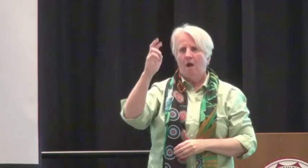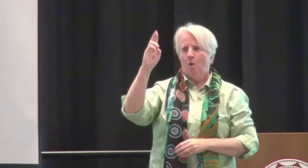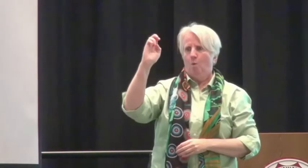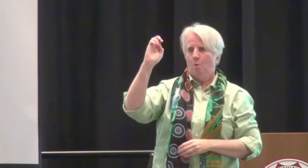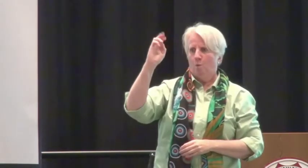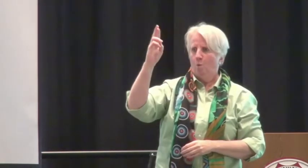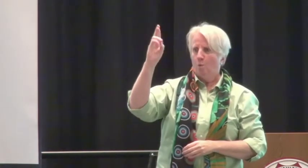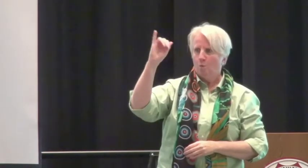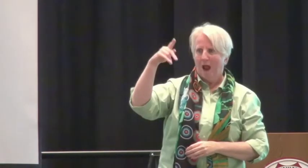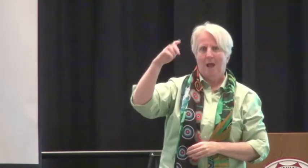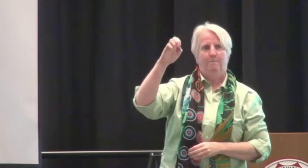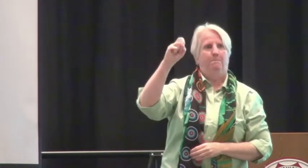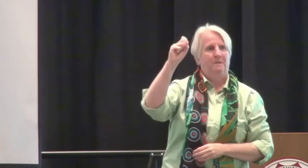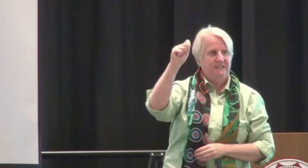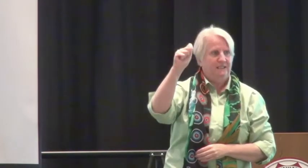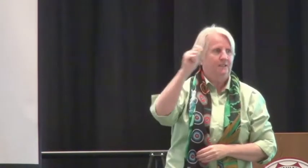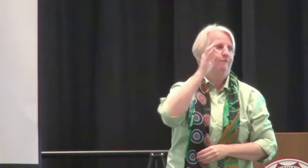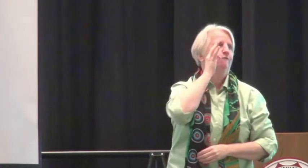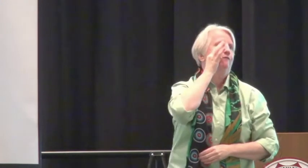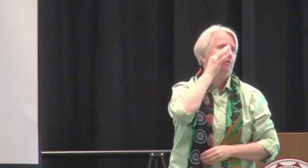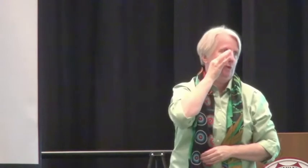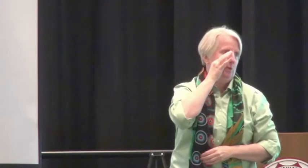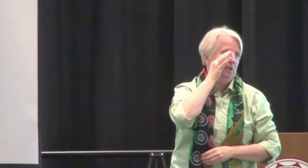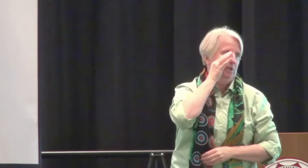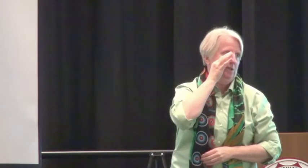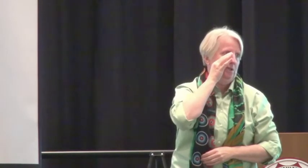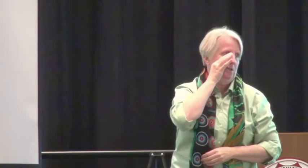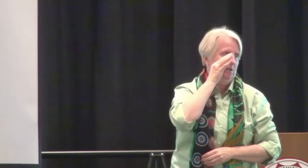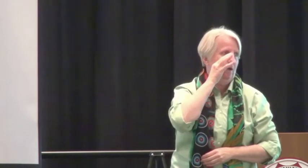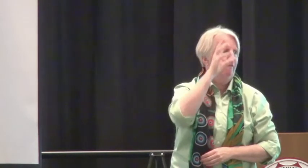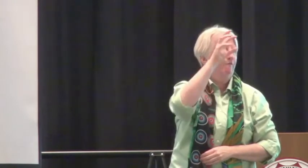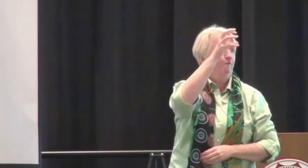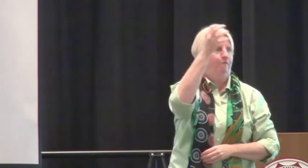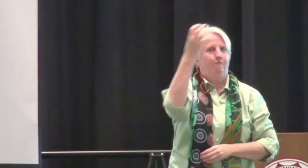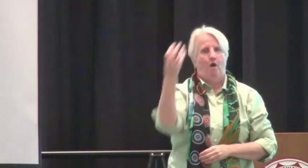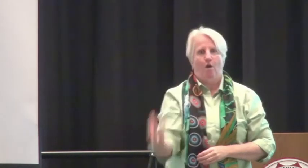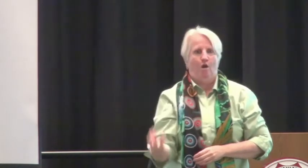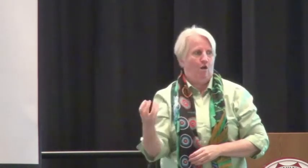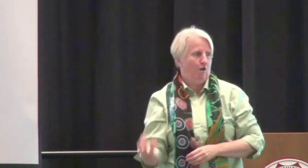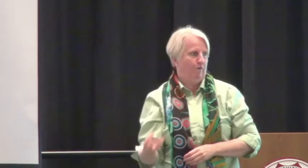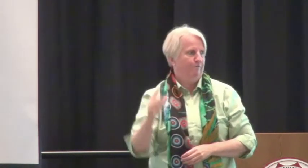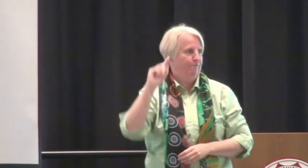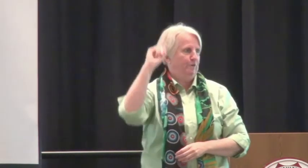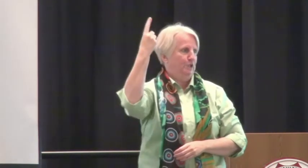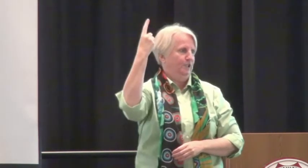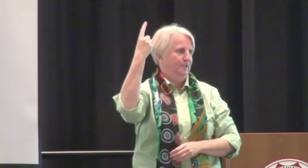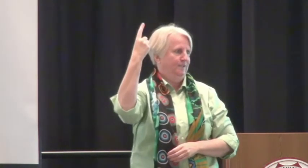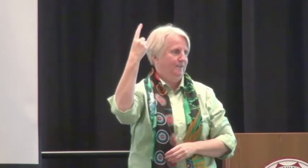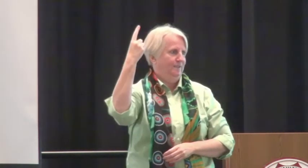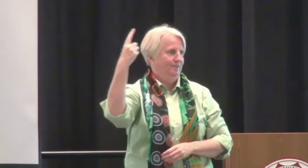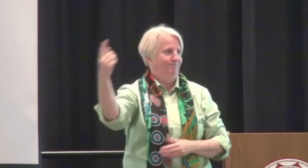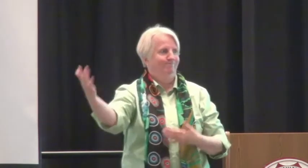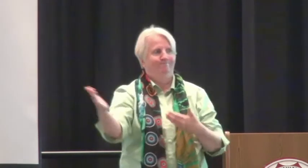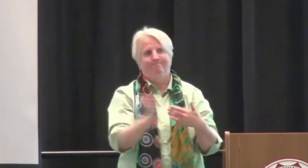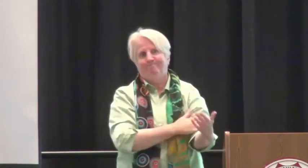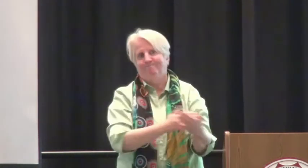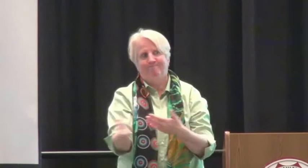and it reminded me about the ripest fruit that a tree has is the first to fall,